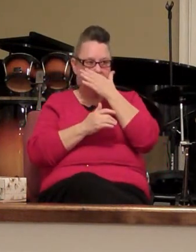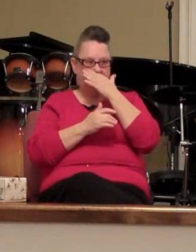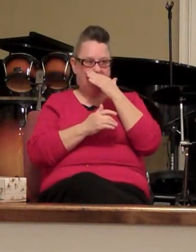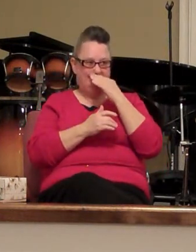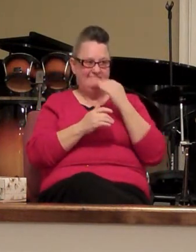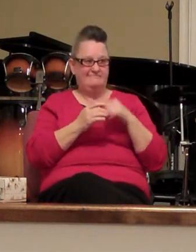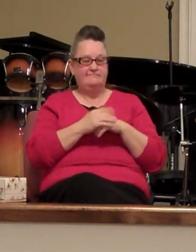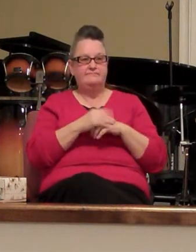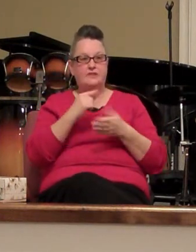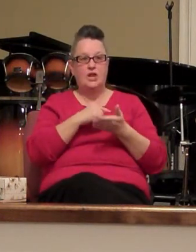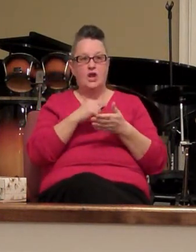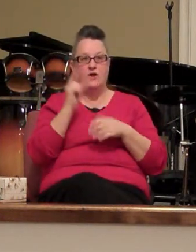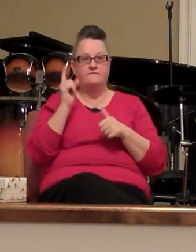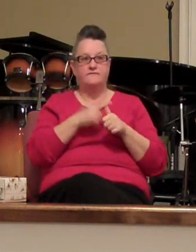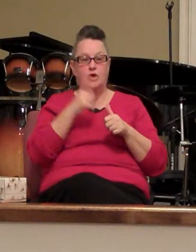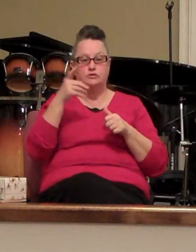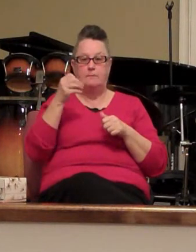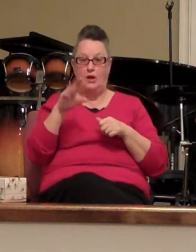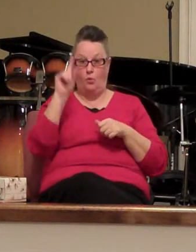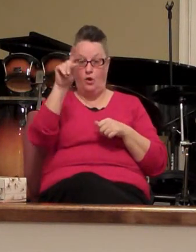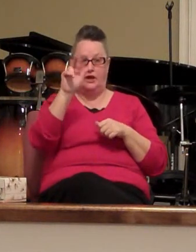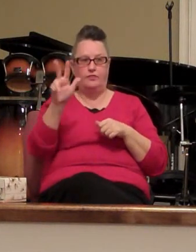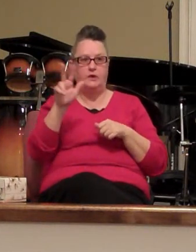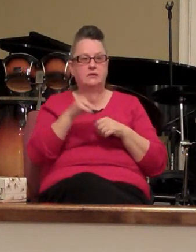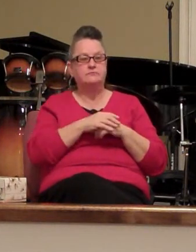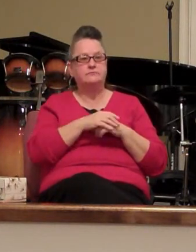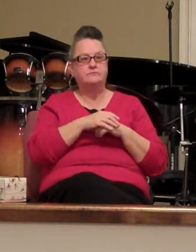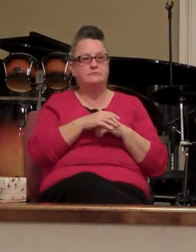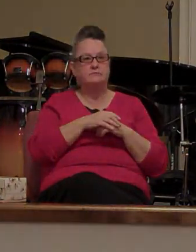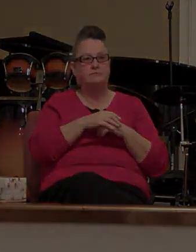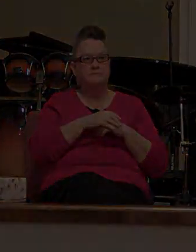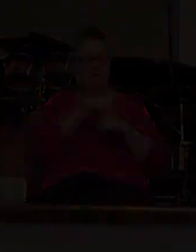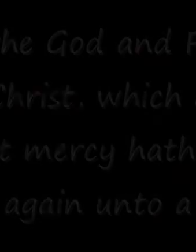1 Peter 1 and 3 and I'm trying to wind this down. Blessed be the God.